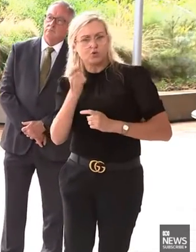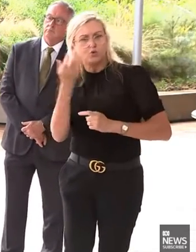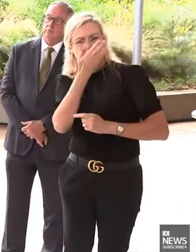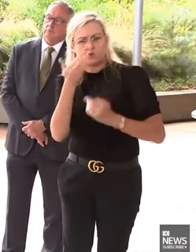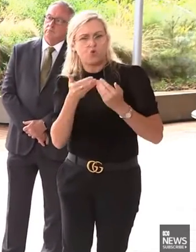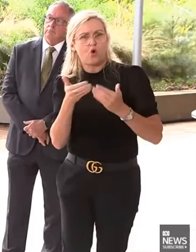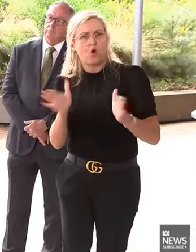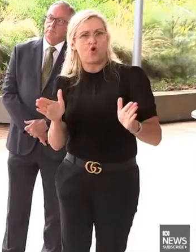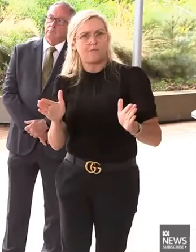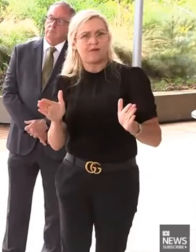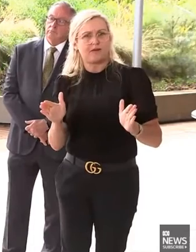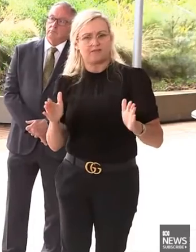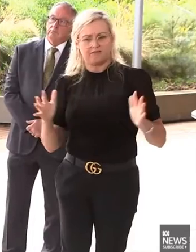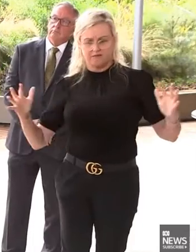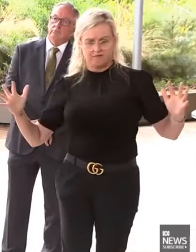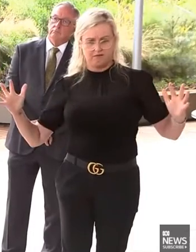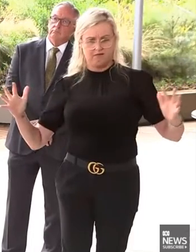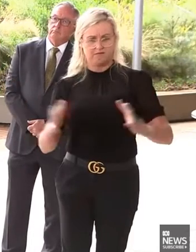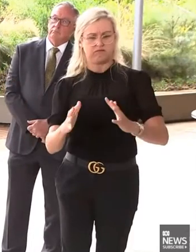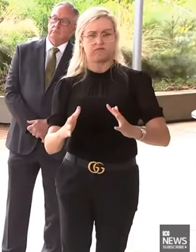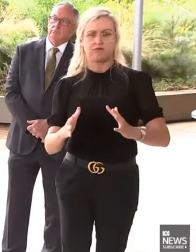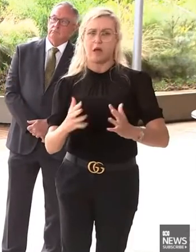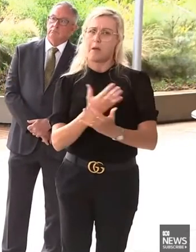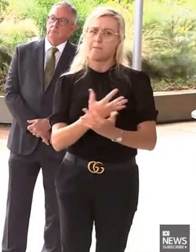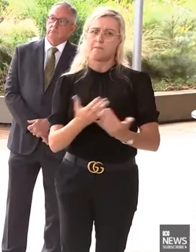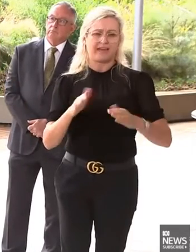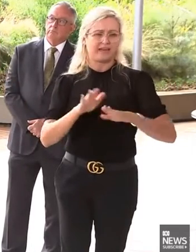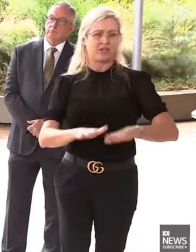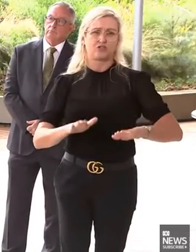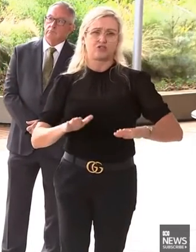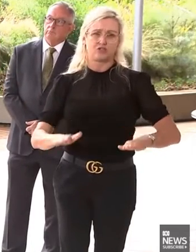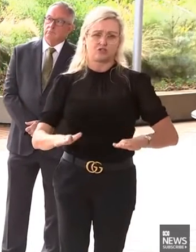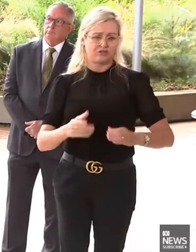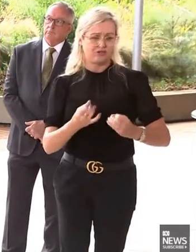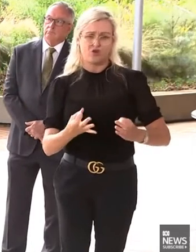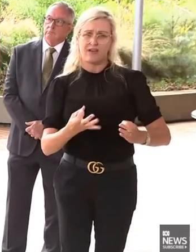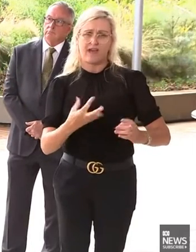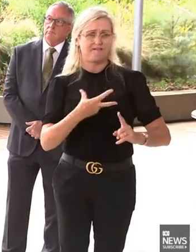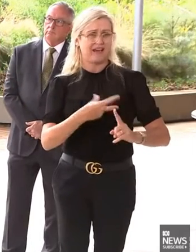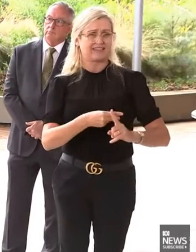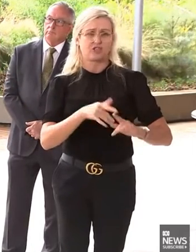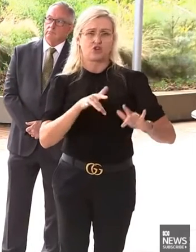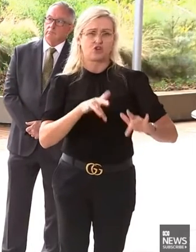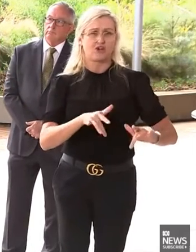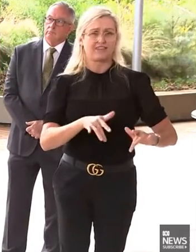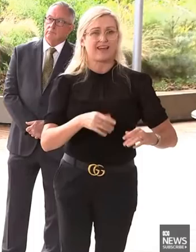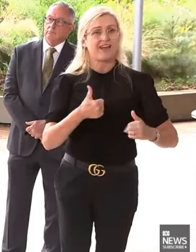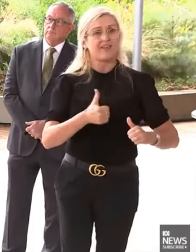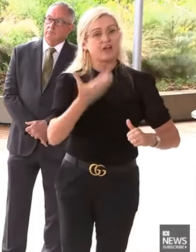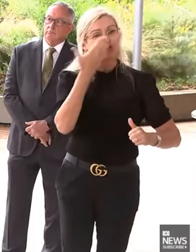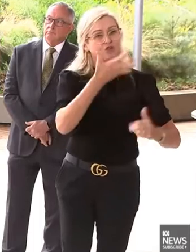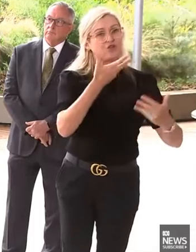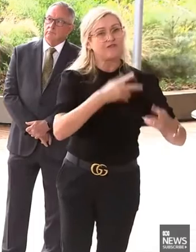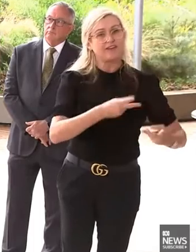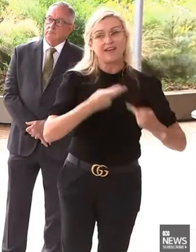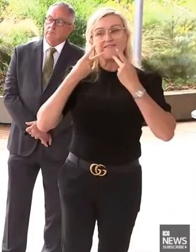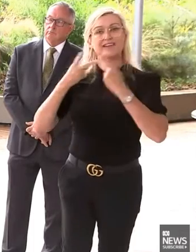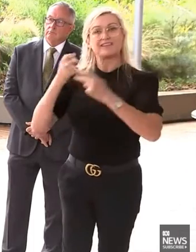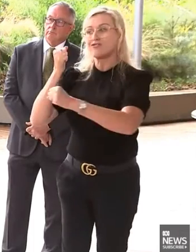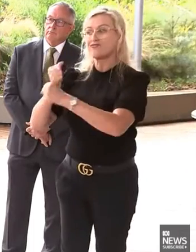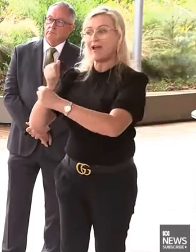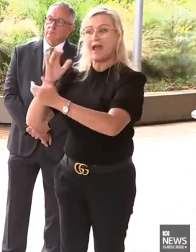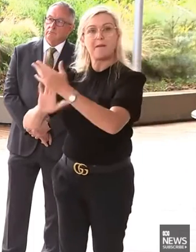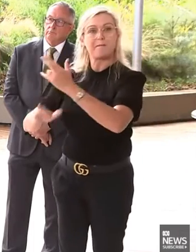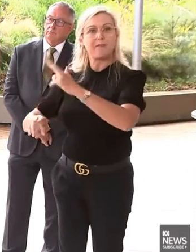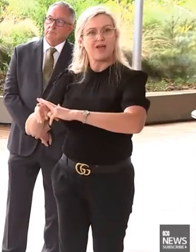the children are known that, a lot of them are vaccinated, they're seeing their grandparents, we're due to being sort of, you know, kind of coming out of the